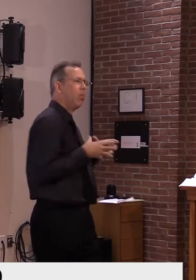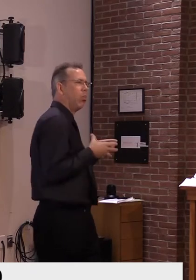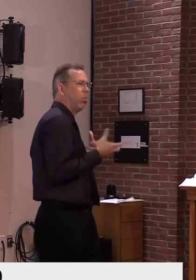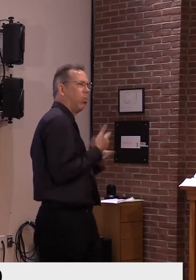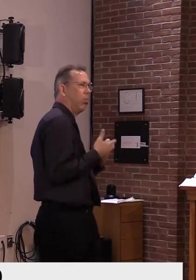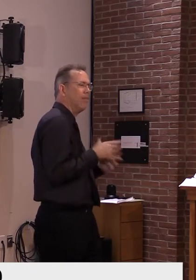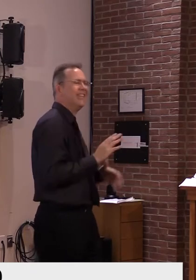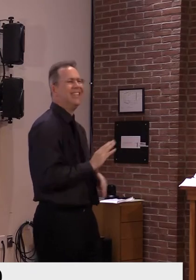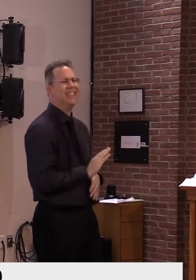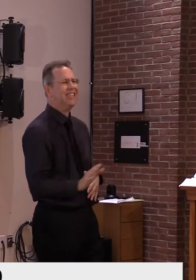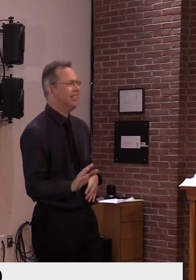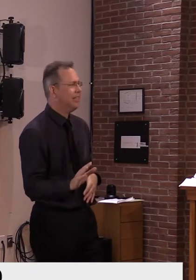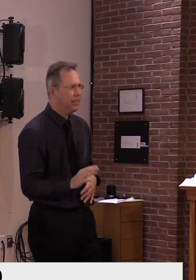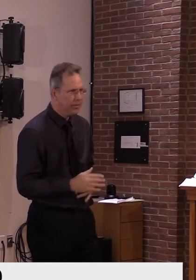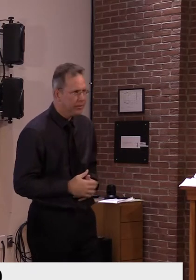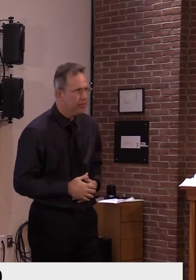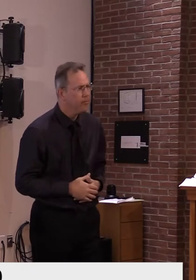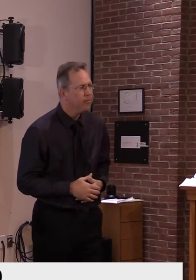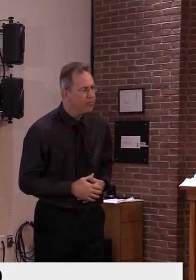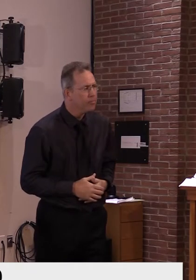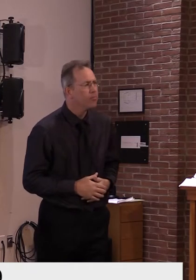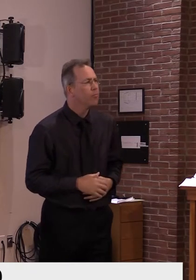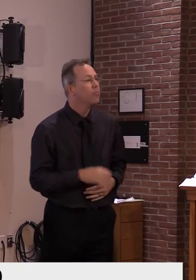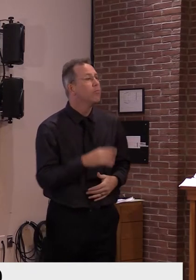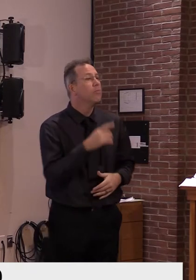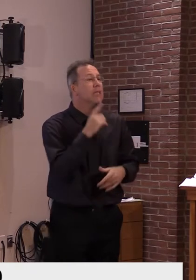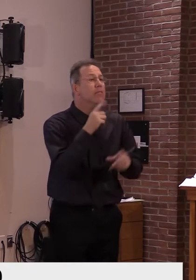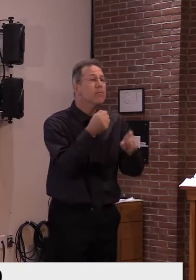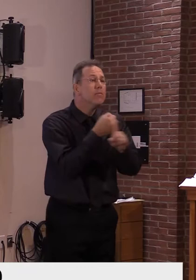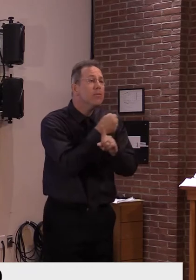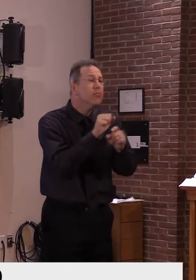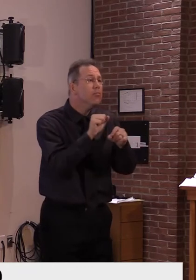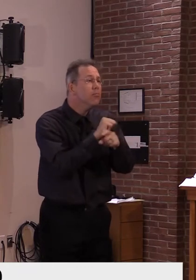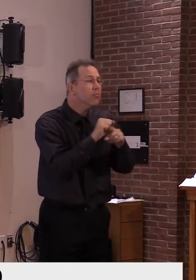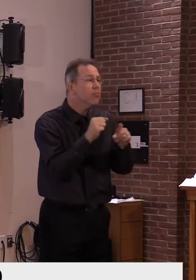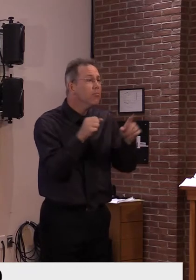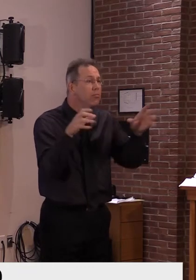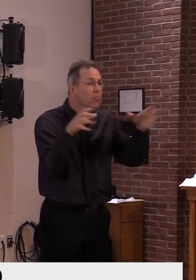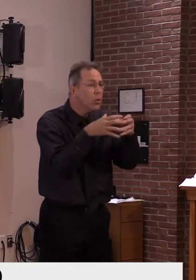talks about physical distancing, masks and good ventilation as well.